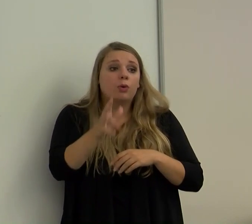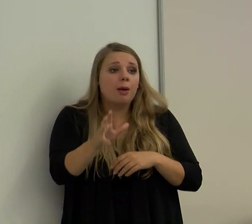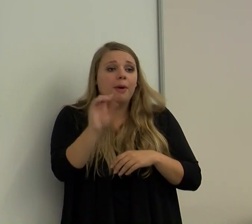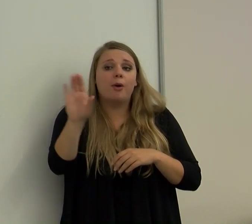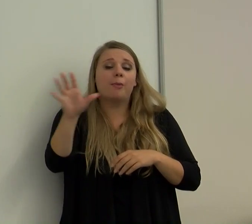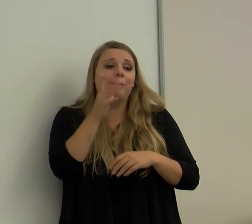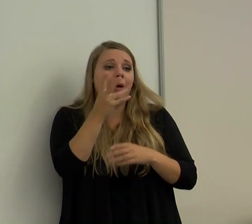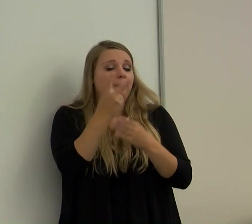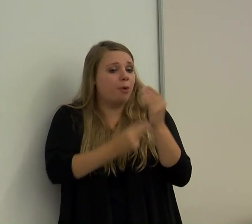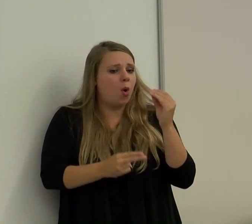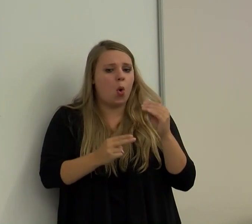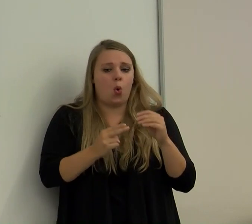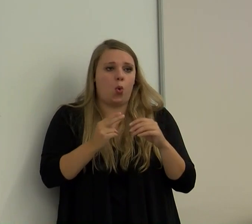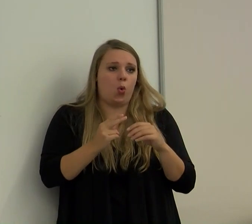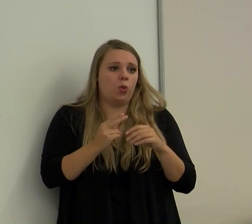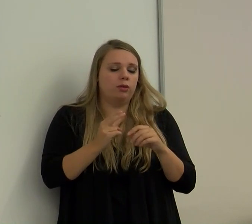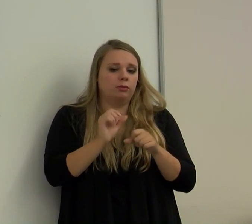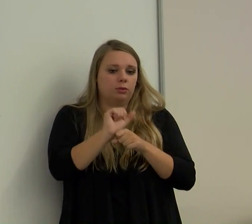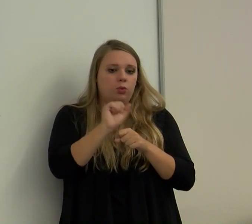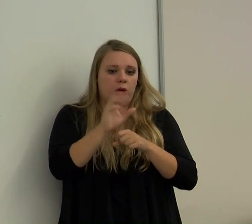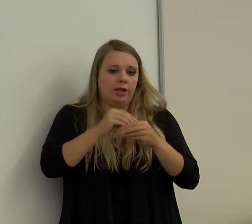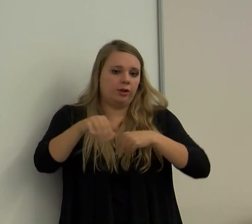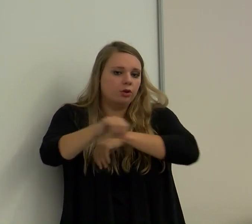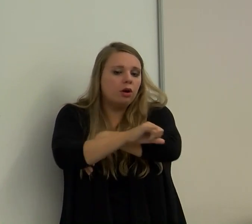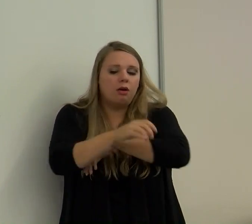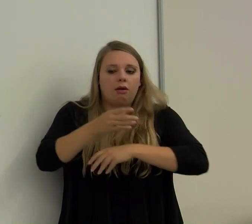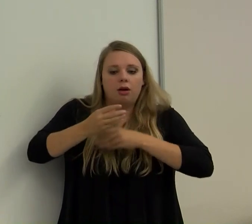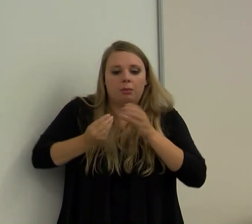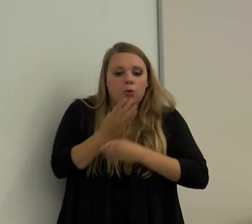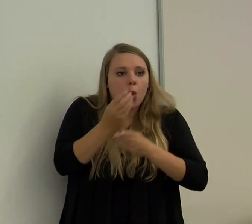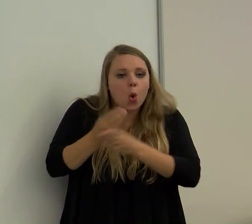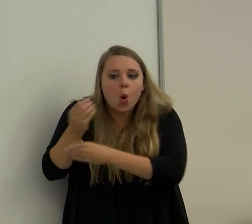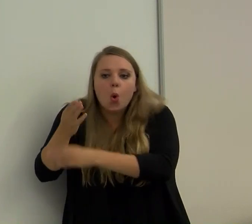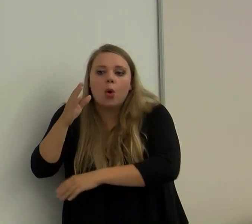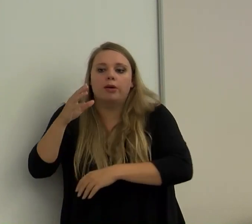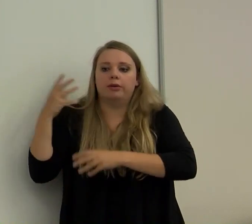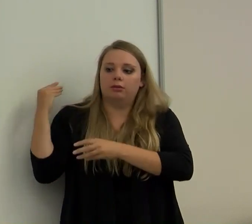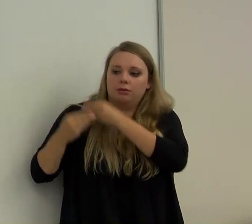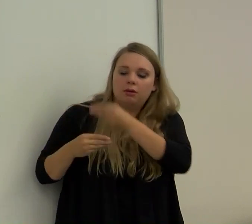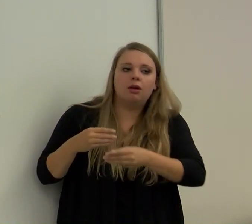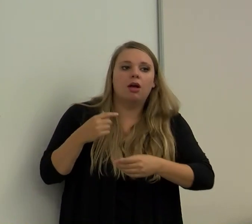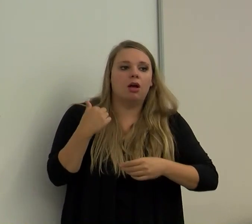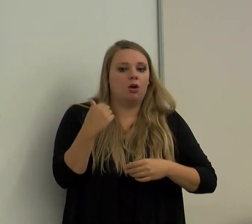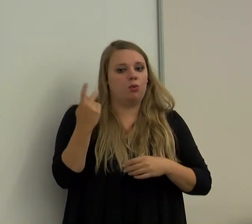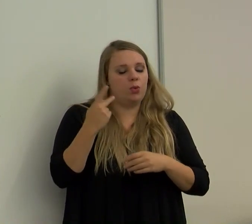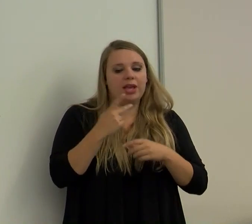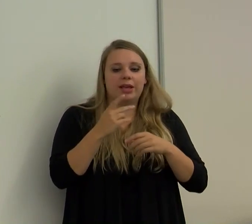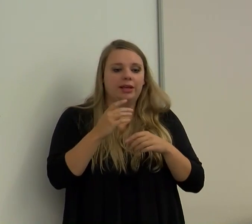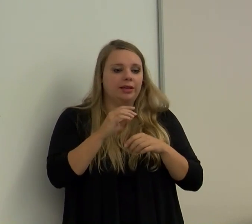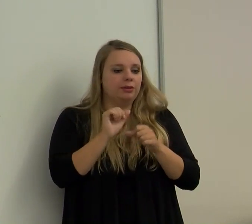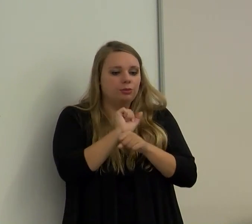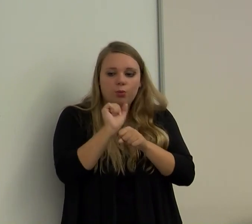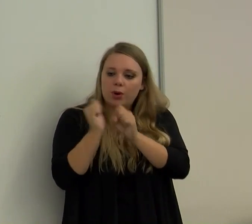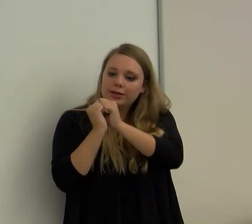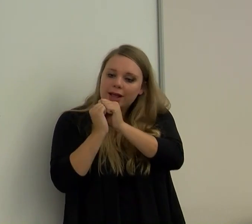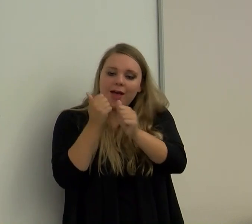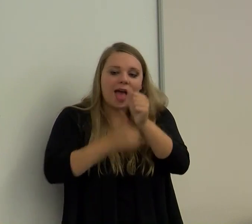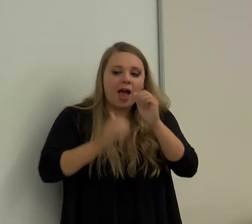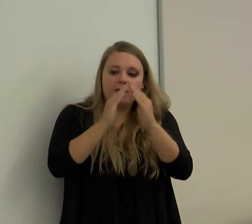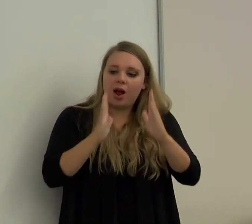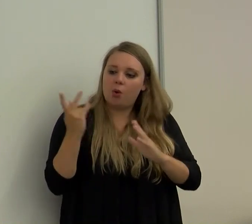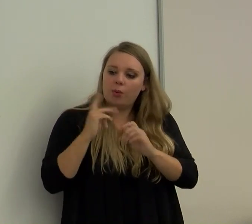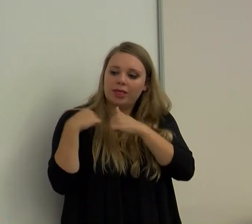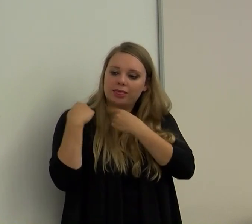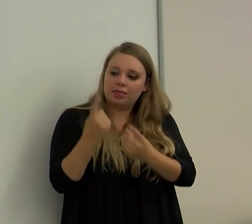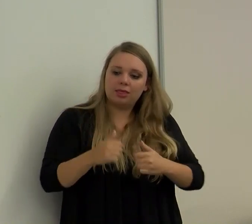gardeners and Joyce inherited that. Joyce and I landscaped every house we lived in and she